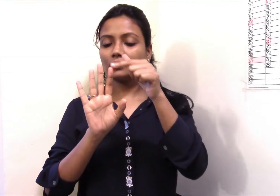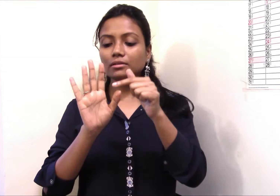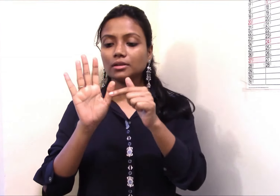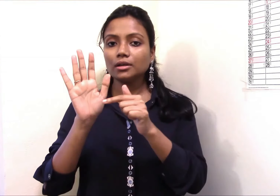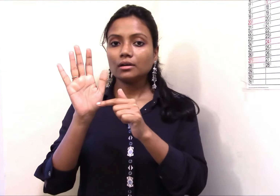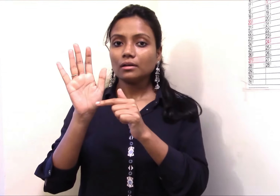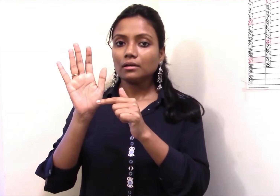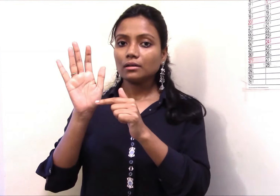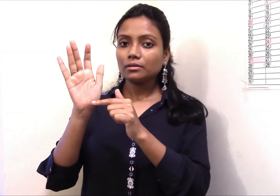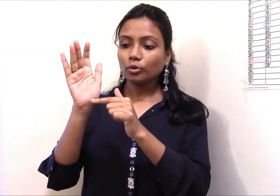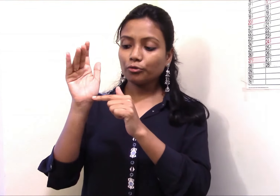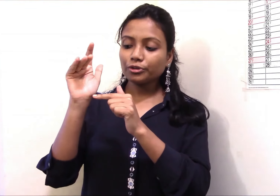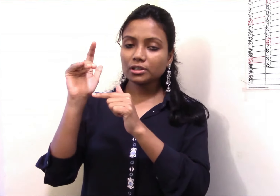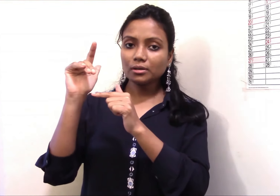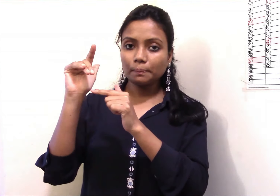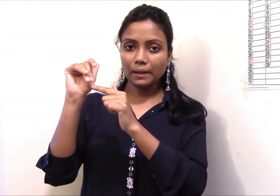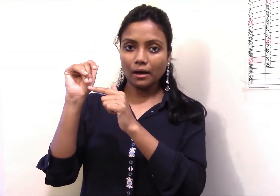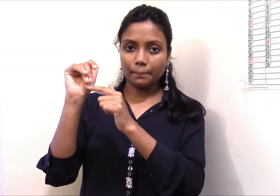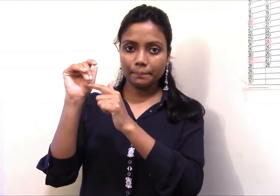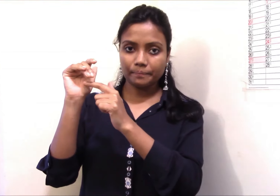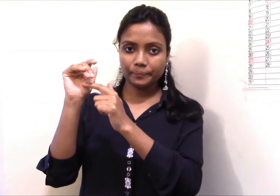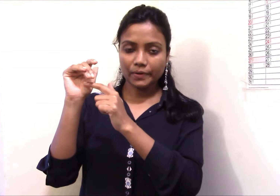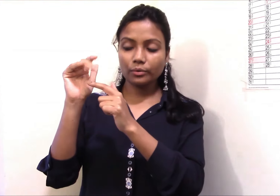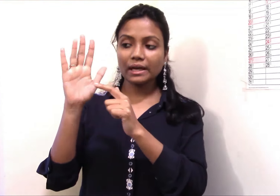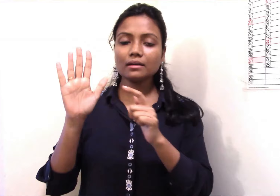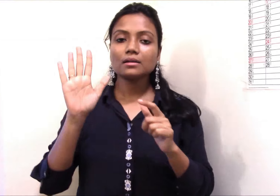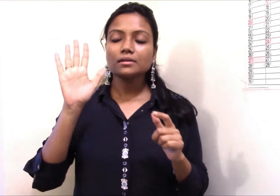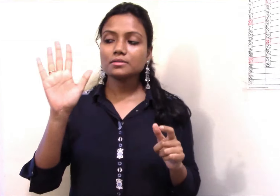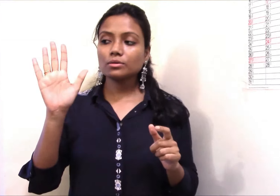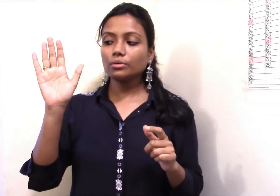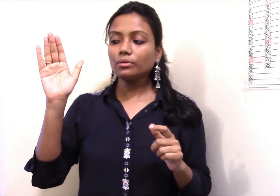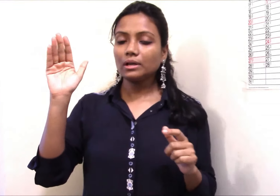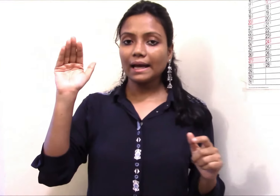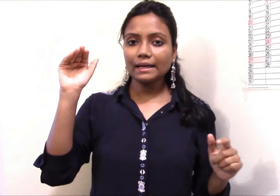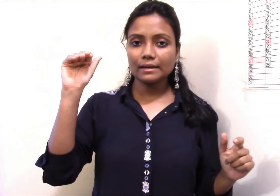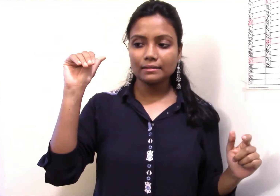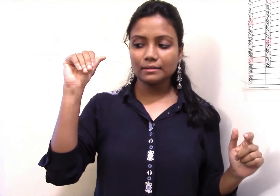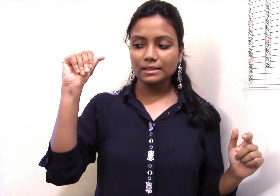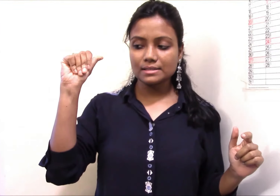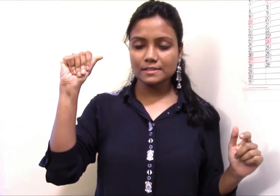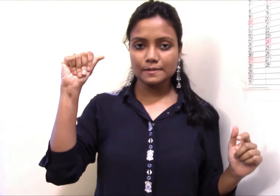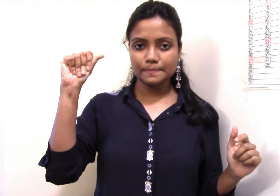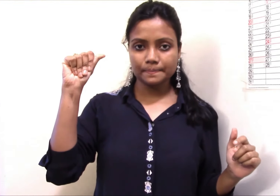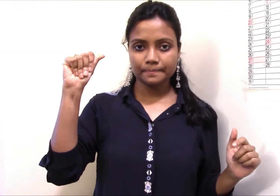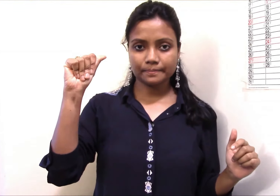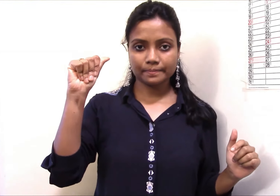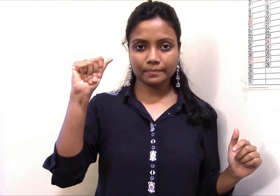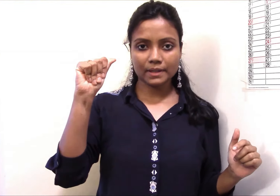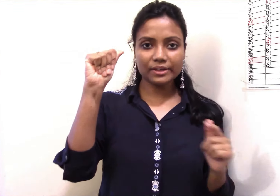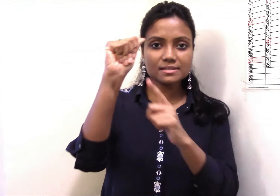over the lung. Okay. So like this. You can